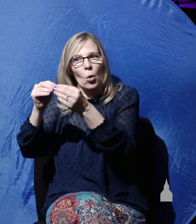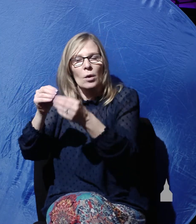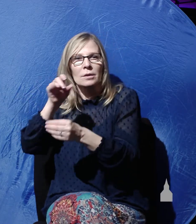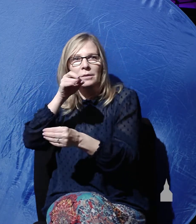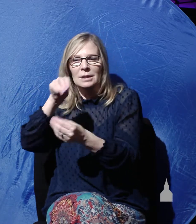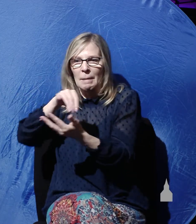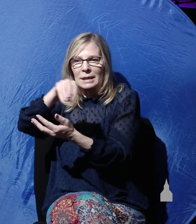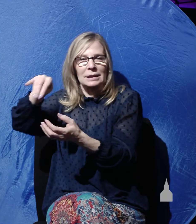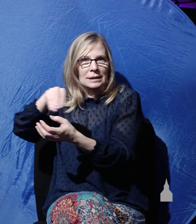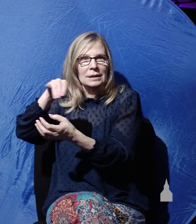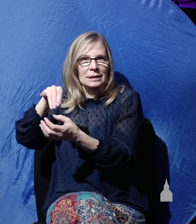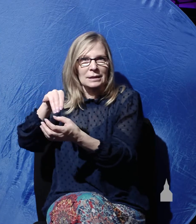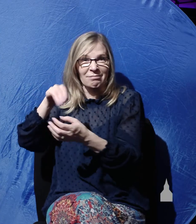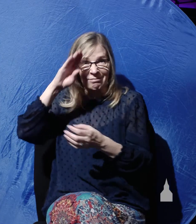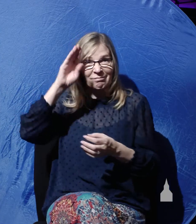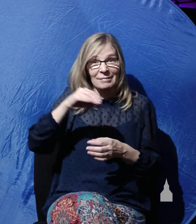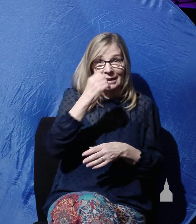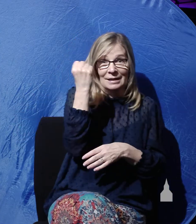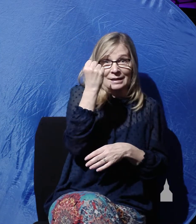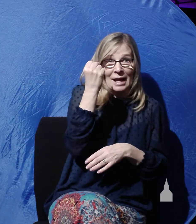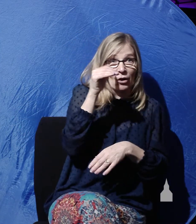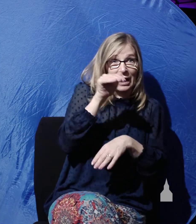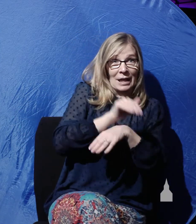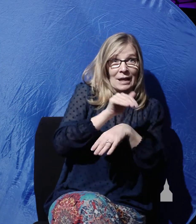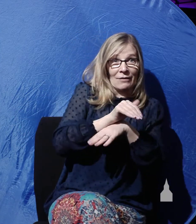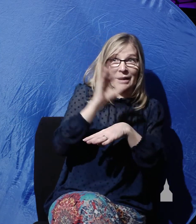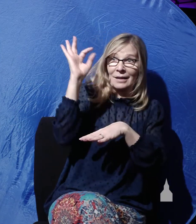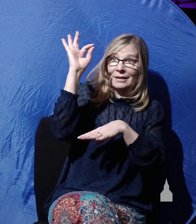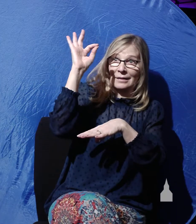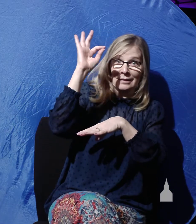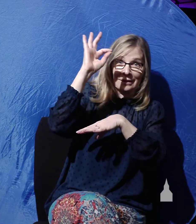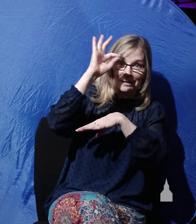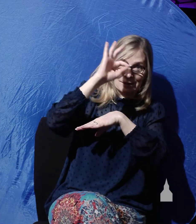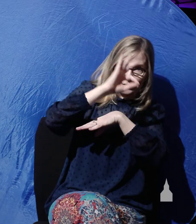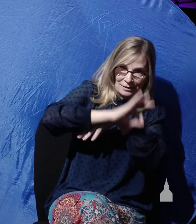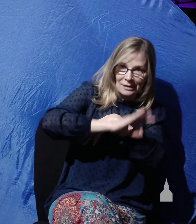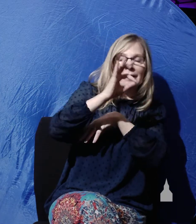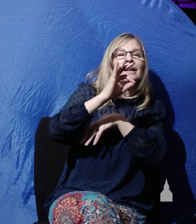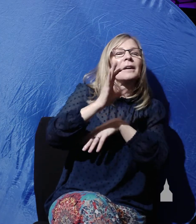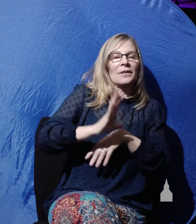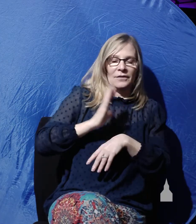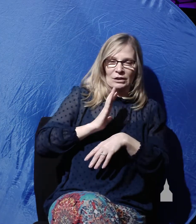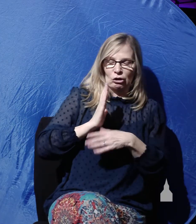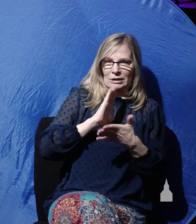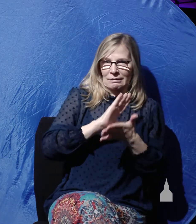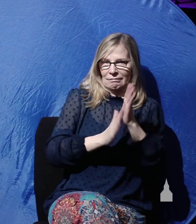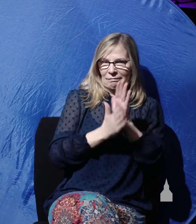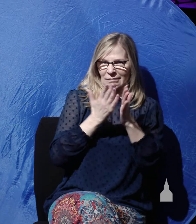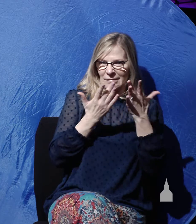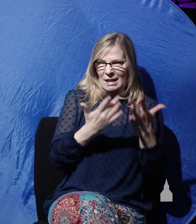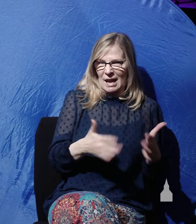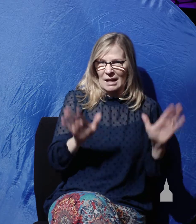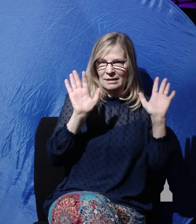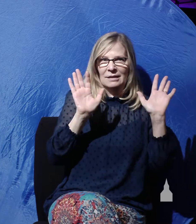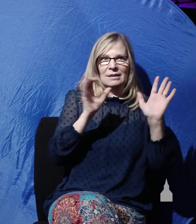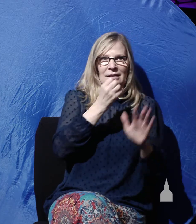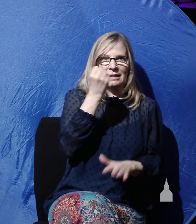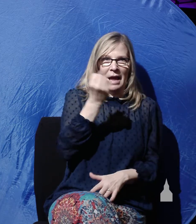evening after sunset, which officially ends the Sabbath, when the Jewish people see